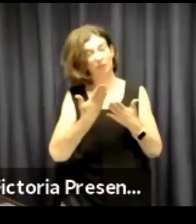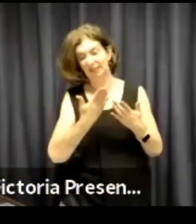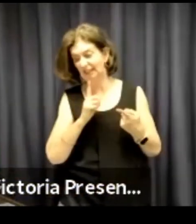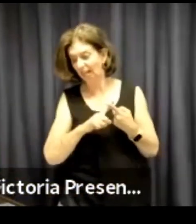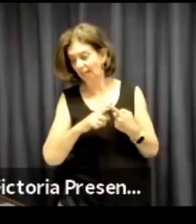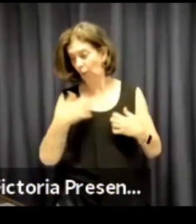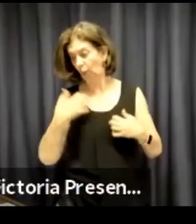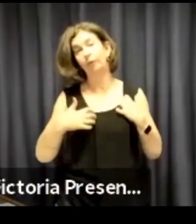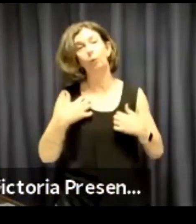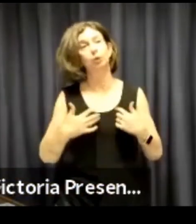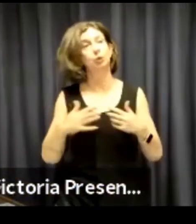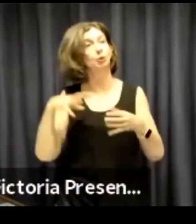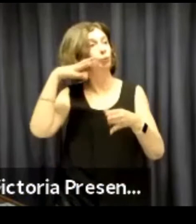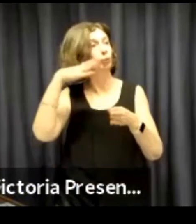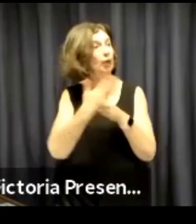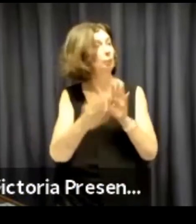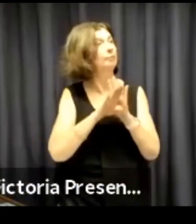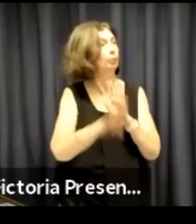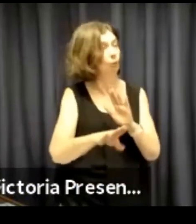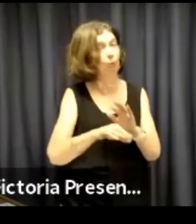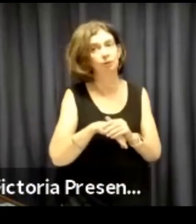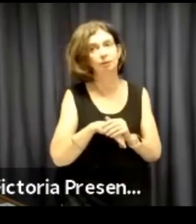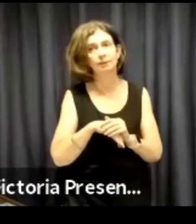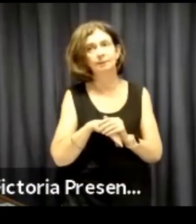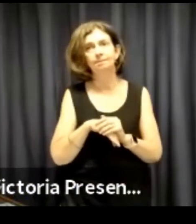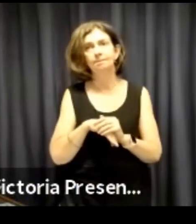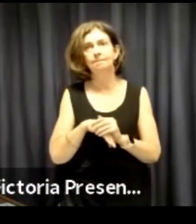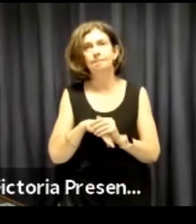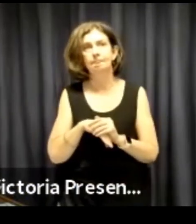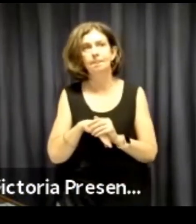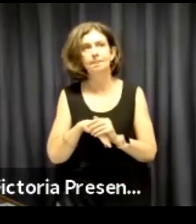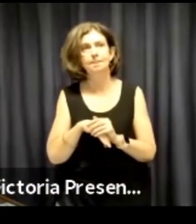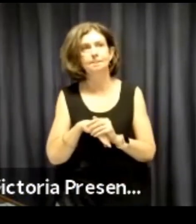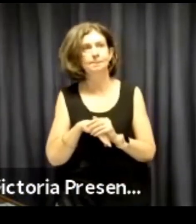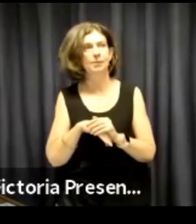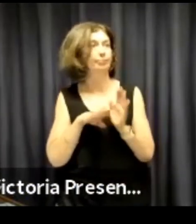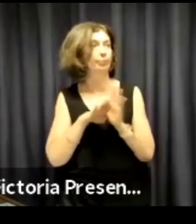The future that we have for us, we're still looking forward to working with the board.